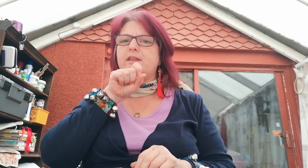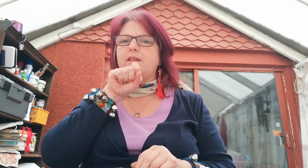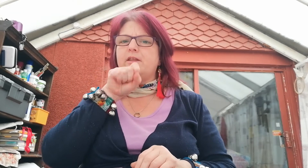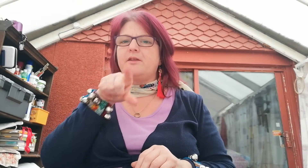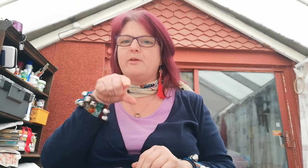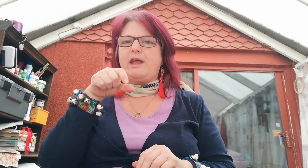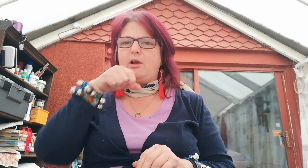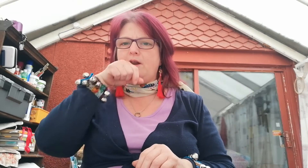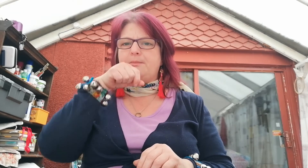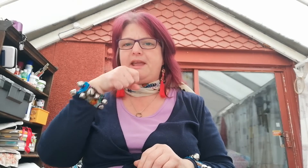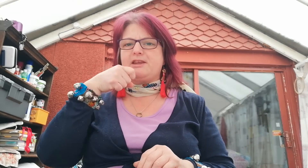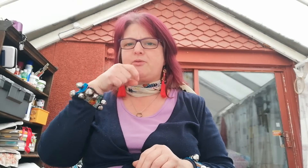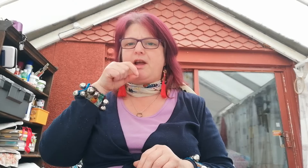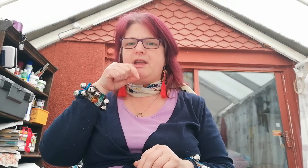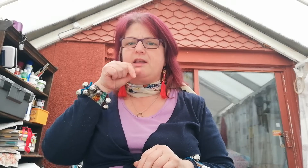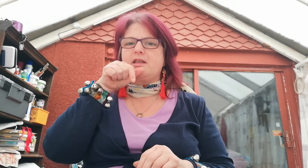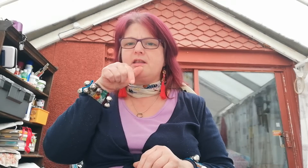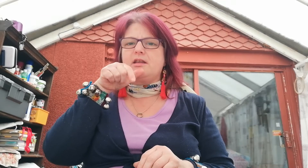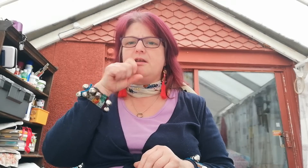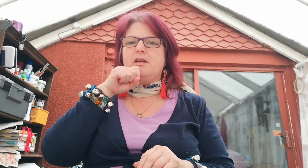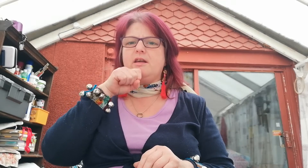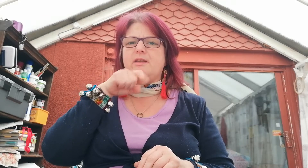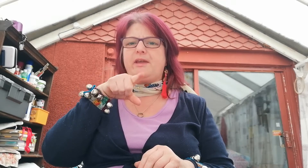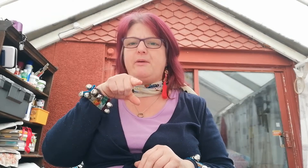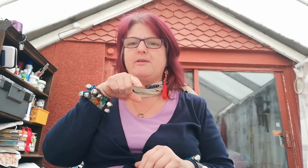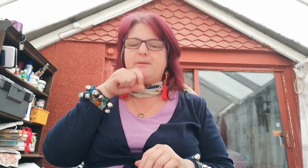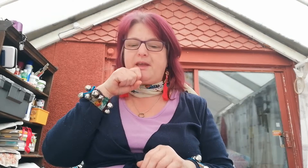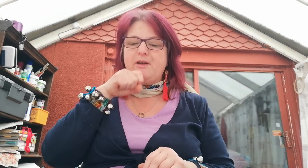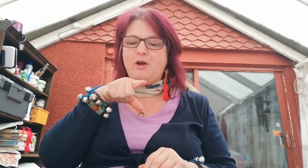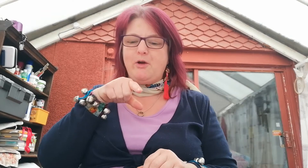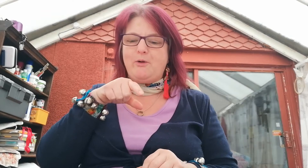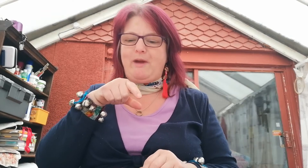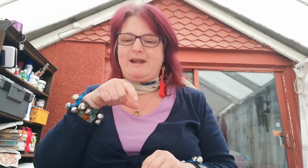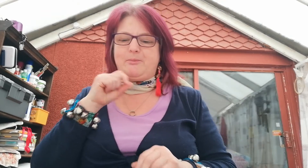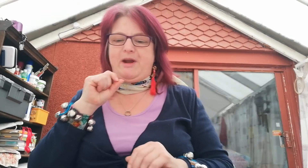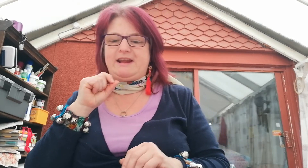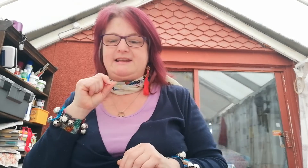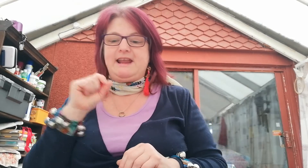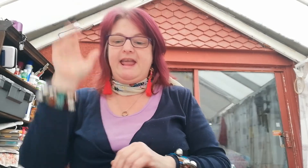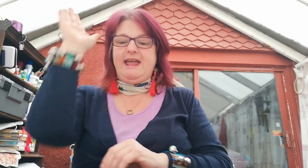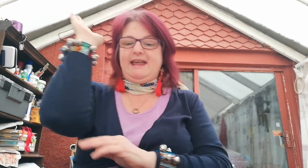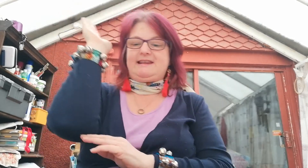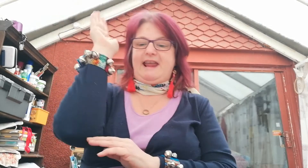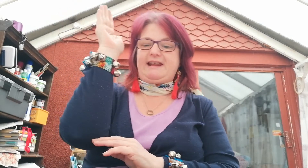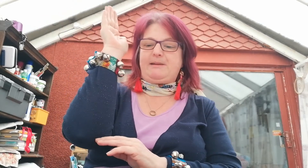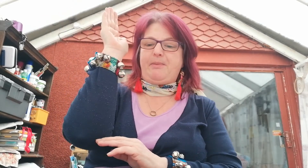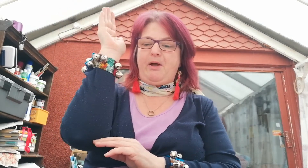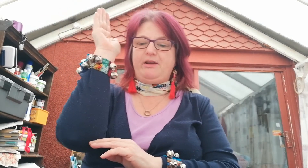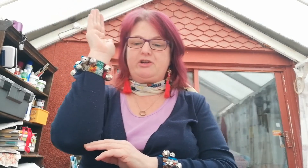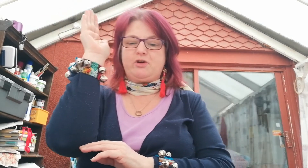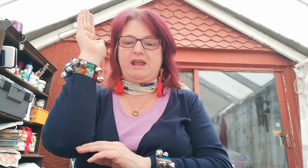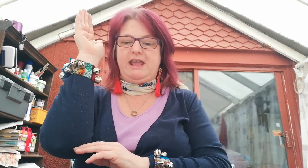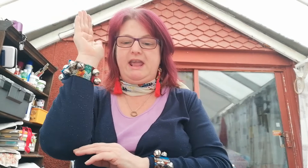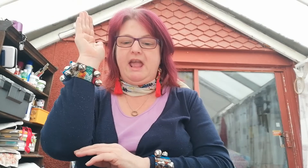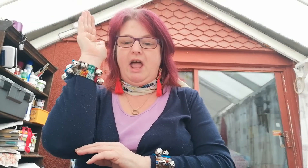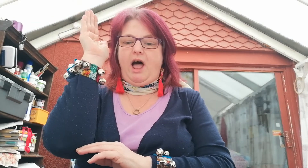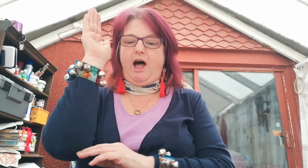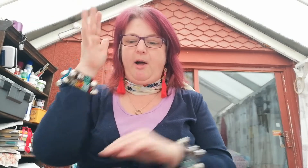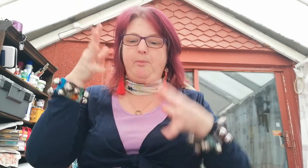Hang on, let me get this right. There we go. There we go. Redbreast sat upon a tree. Up